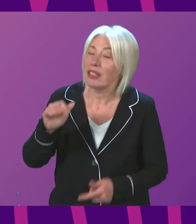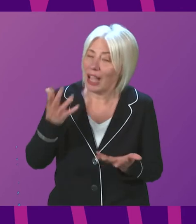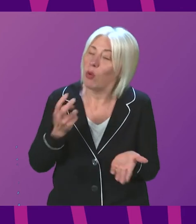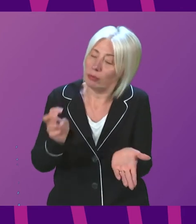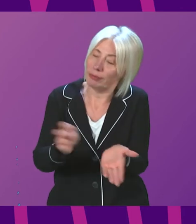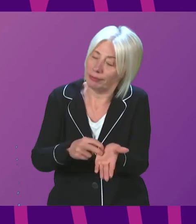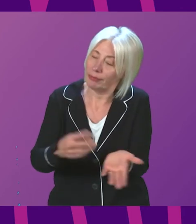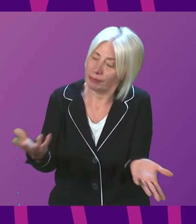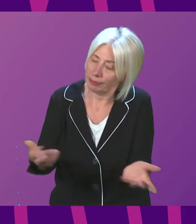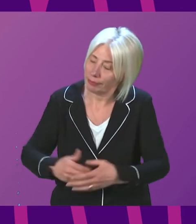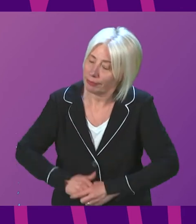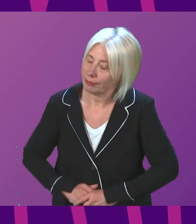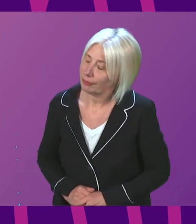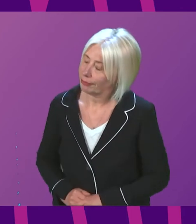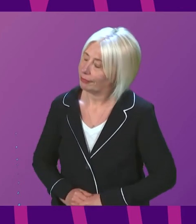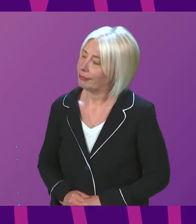record